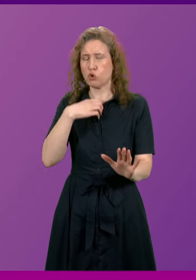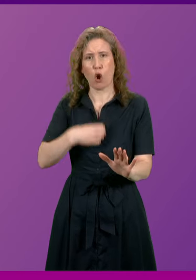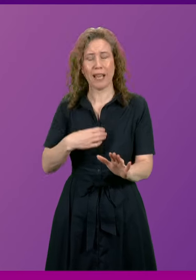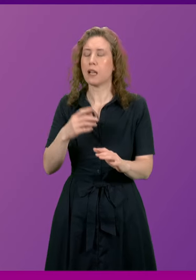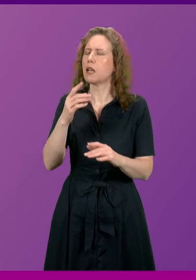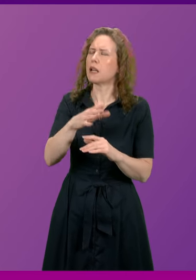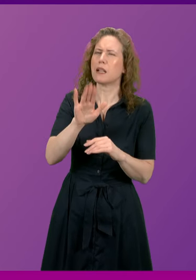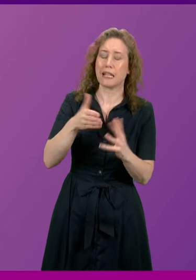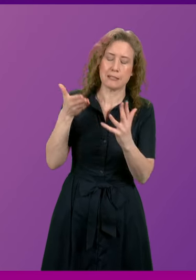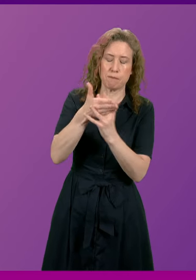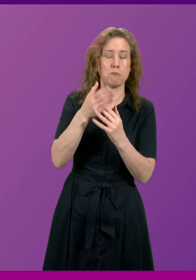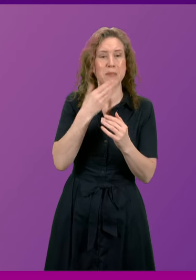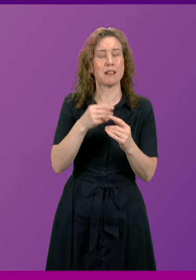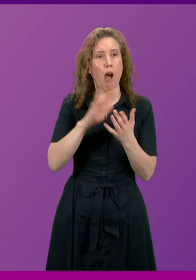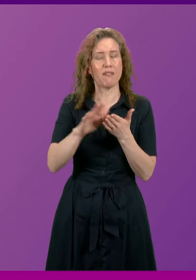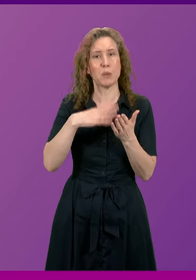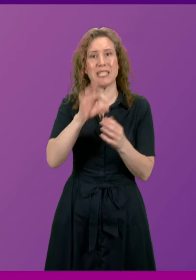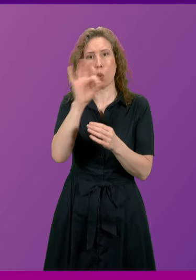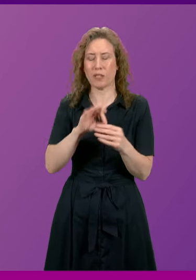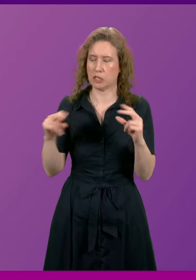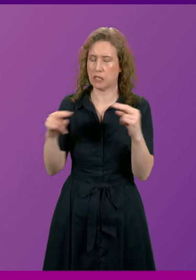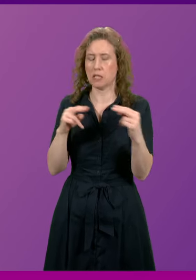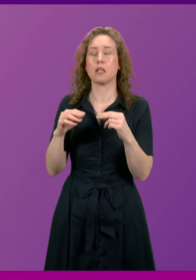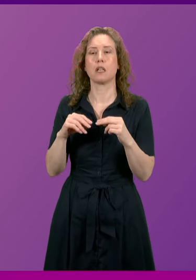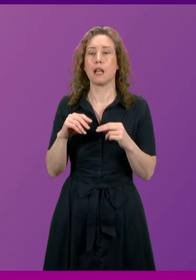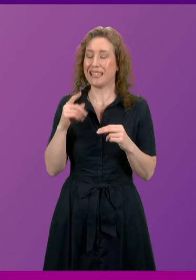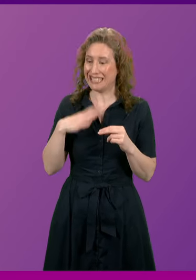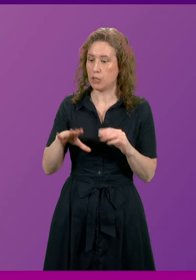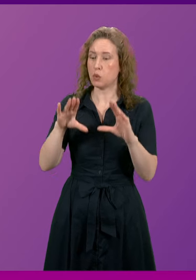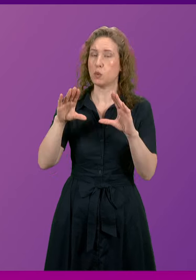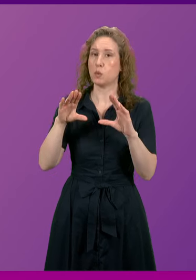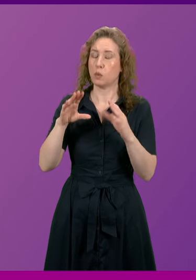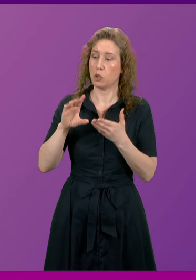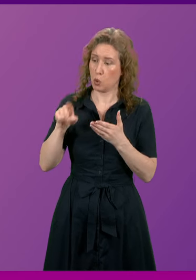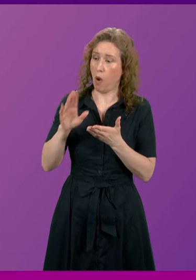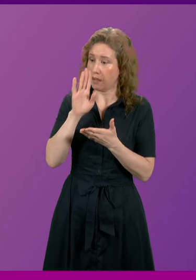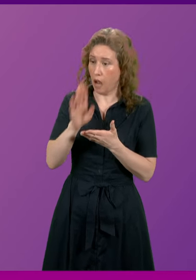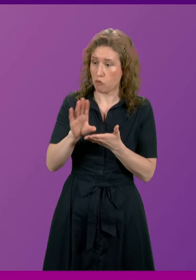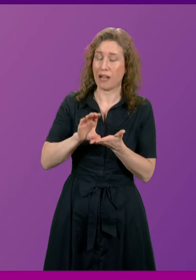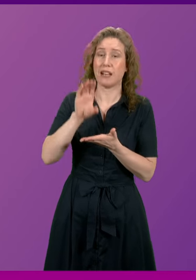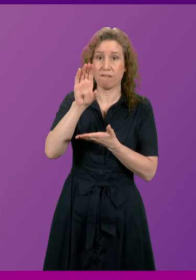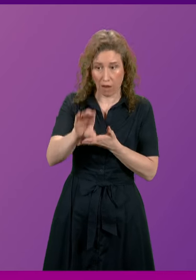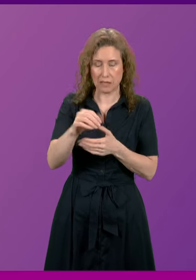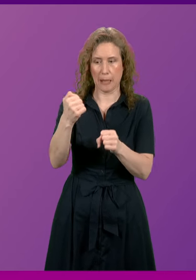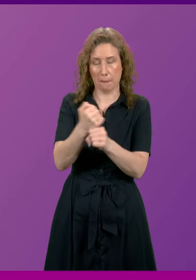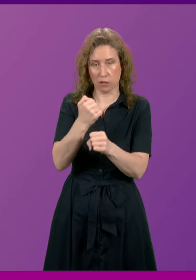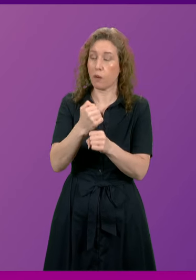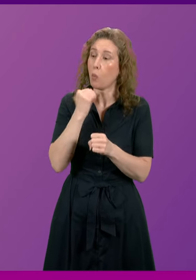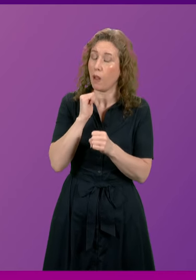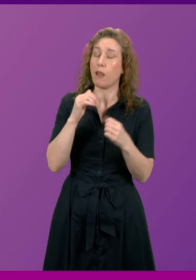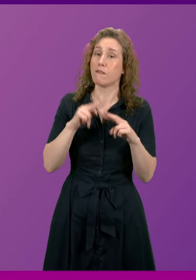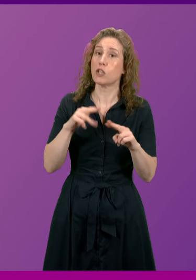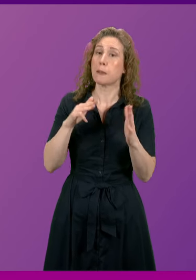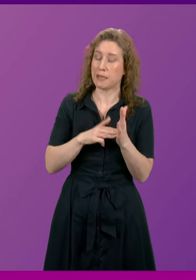time as the Scottish government is calling for an end to arms sales they are directly funding these manufacturers. Will the first